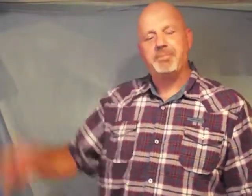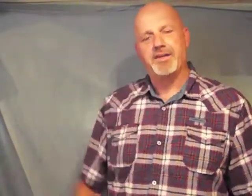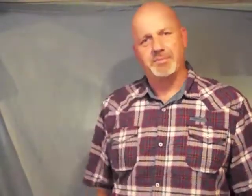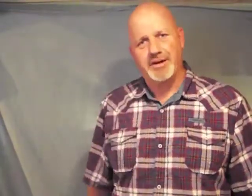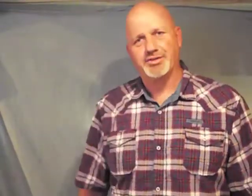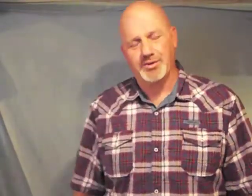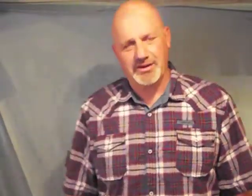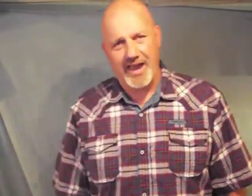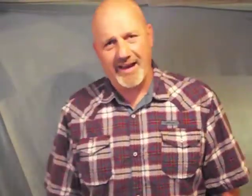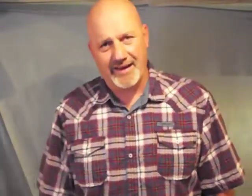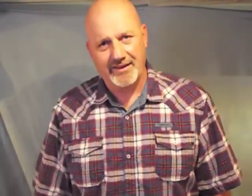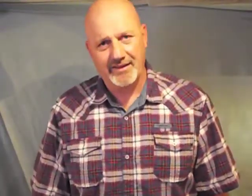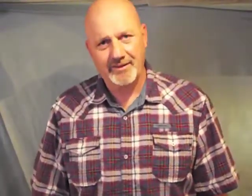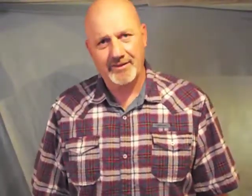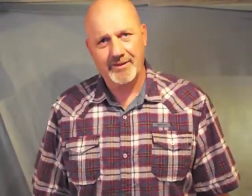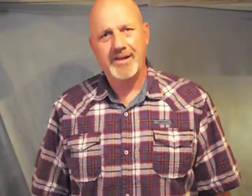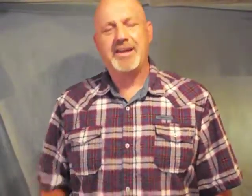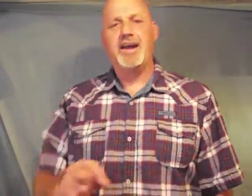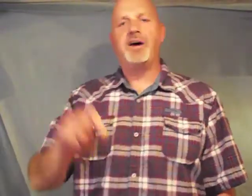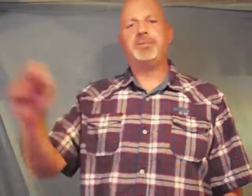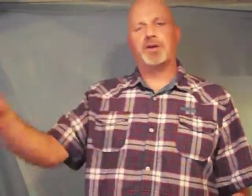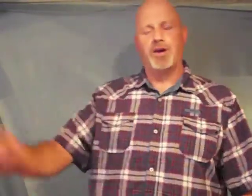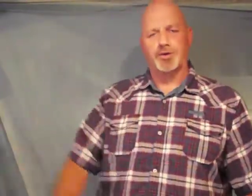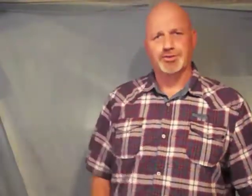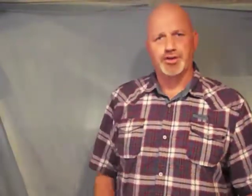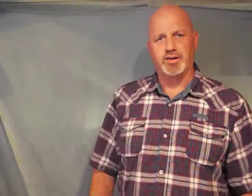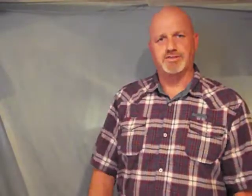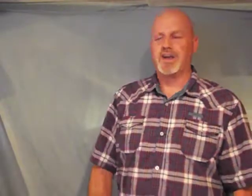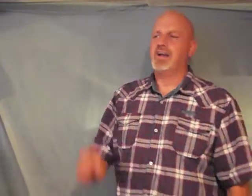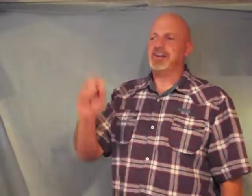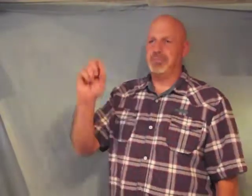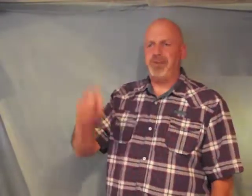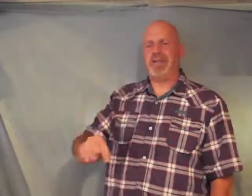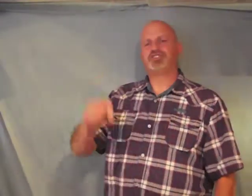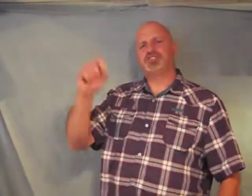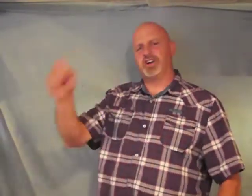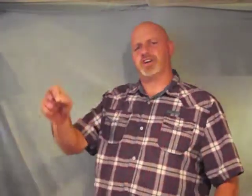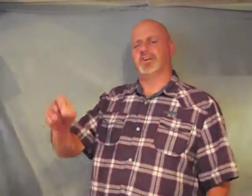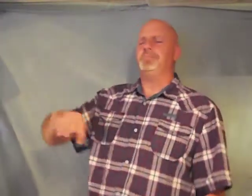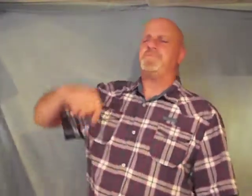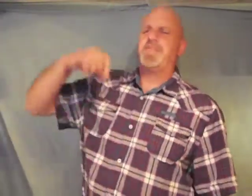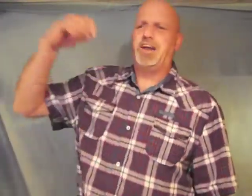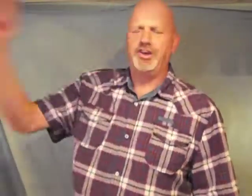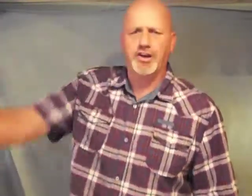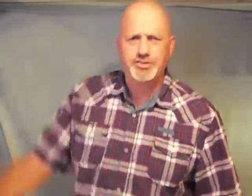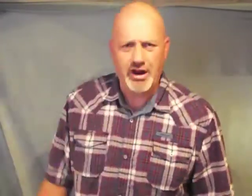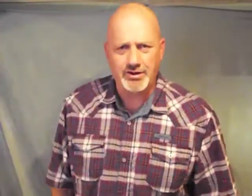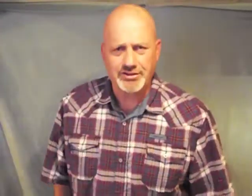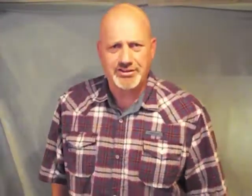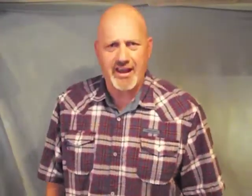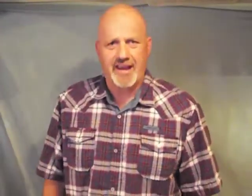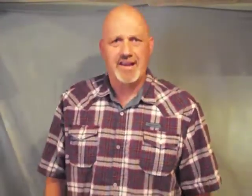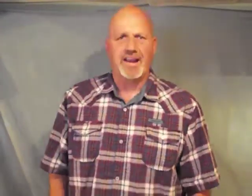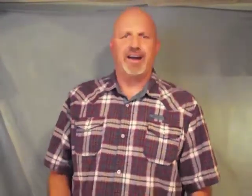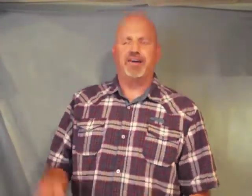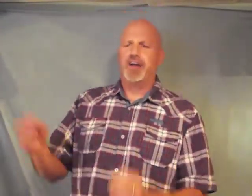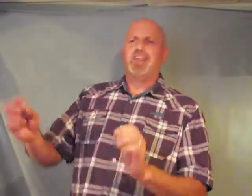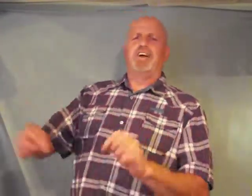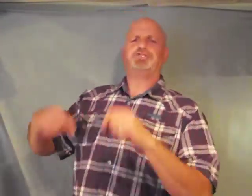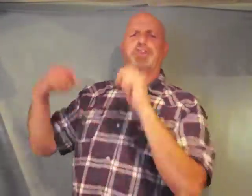other ministries like it to help your local church to make sure that your church is taken care of that your